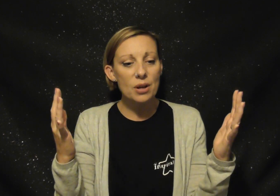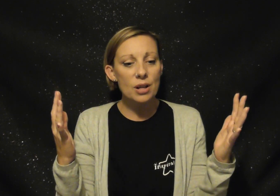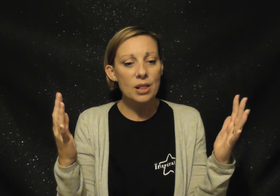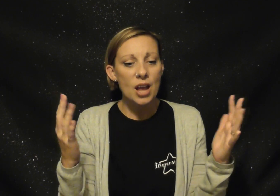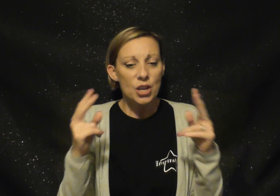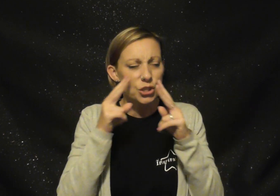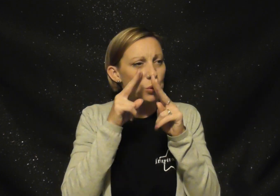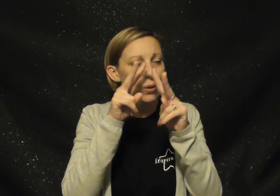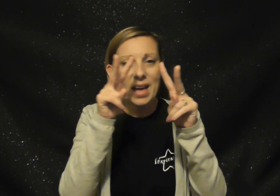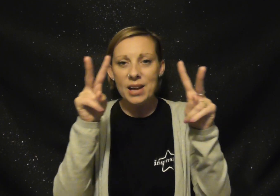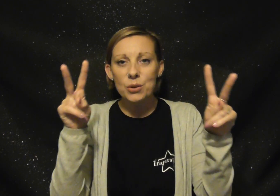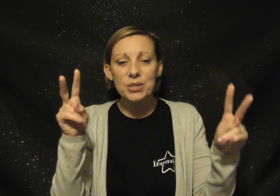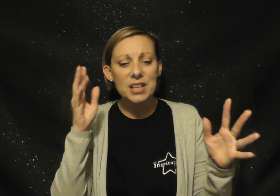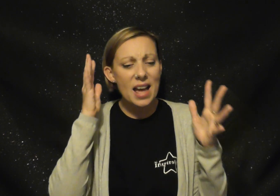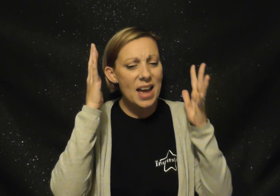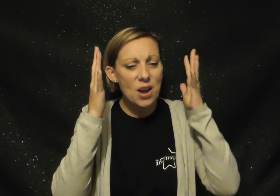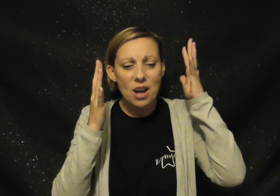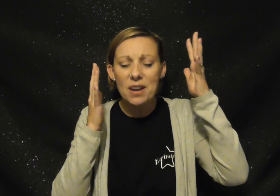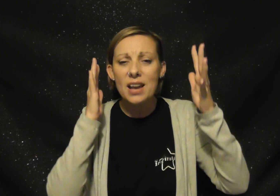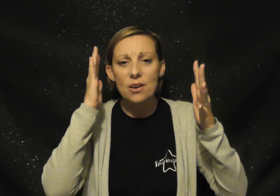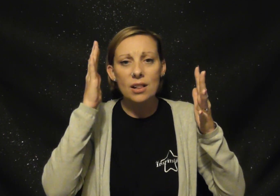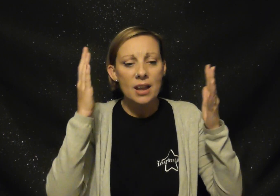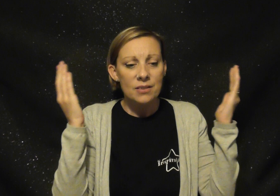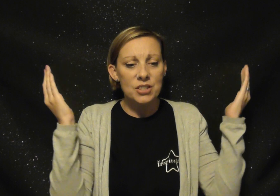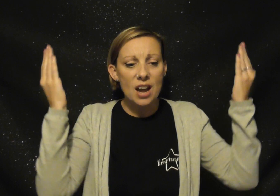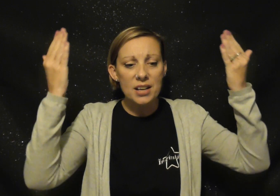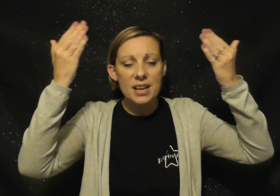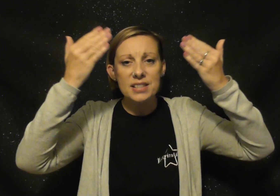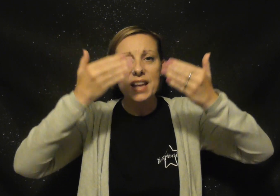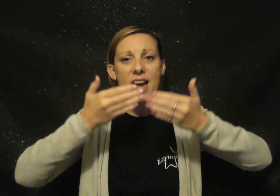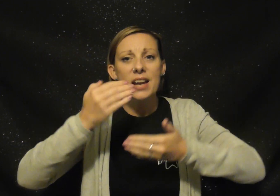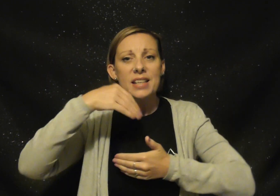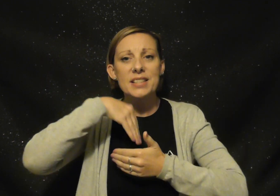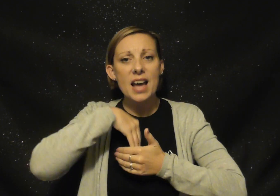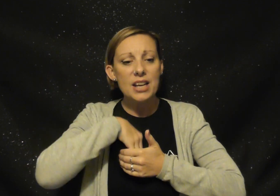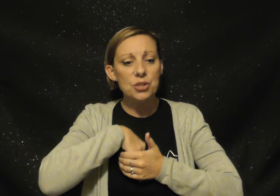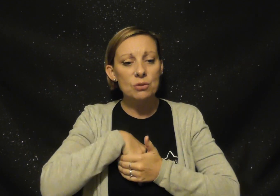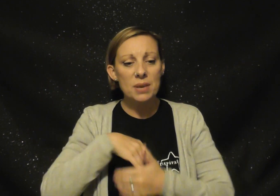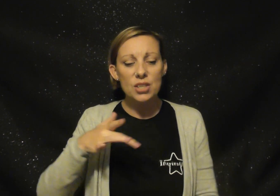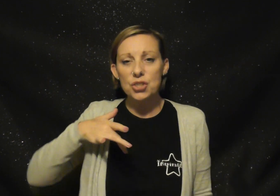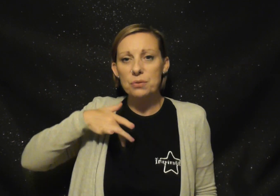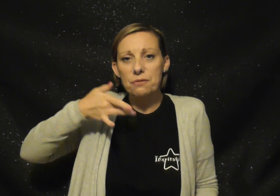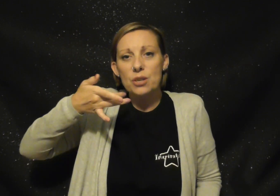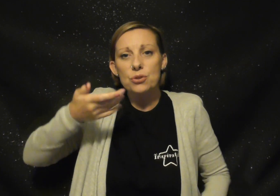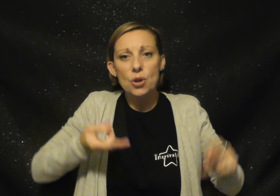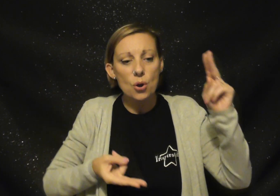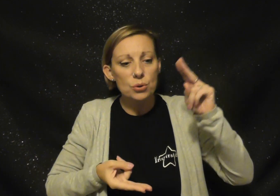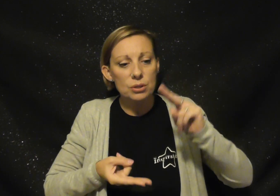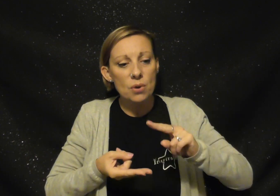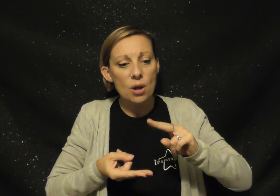You can't lose sight of it all The darkness there inside you makes you feel so small